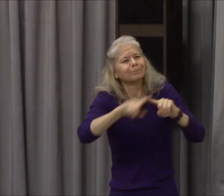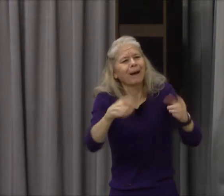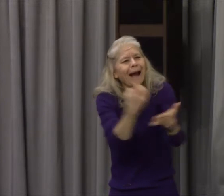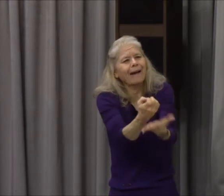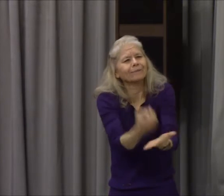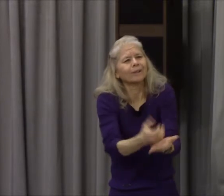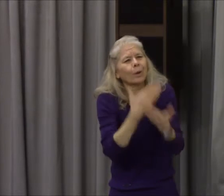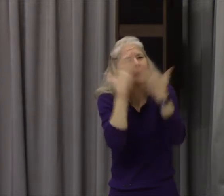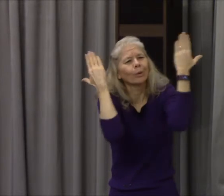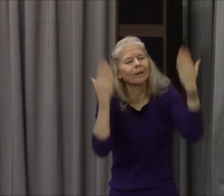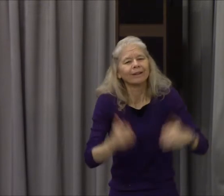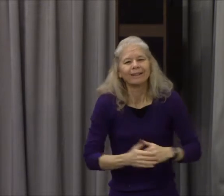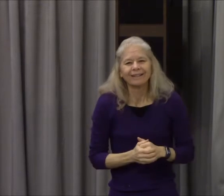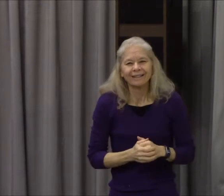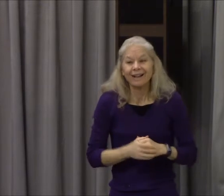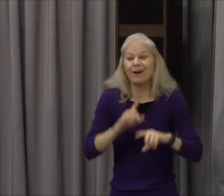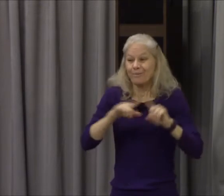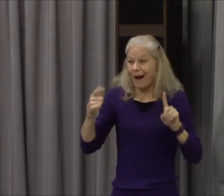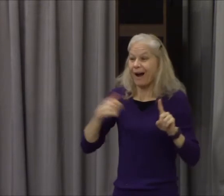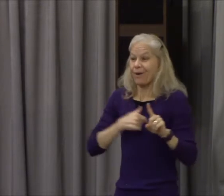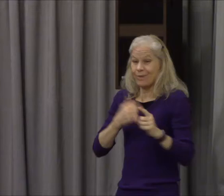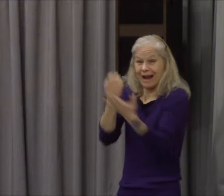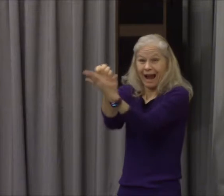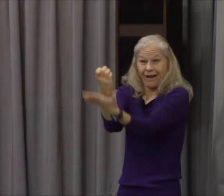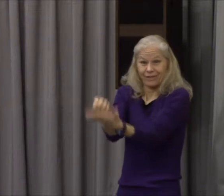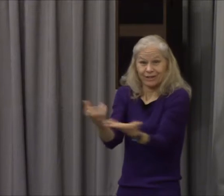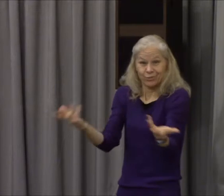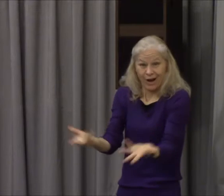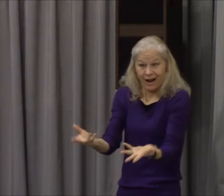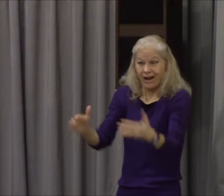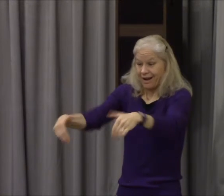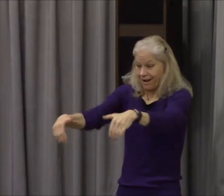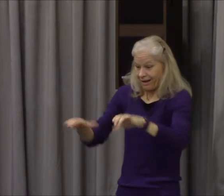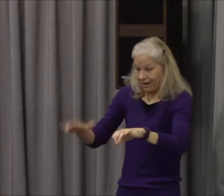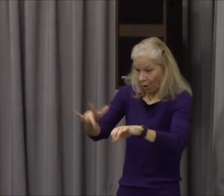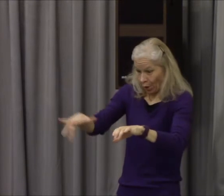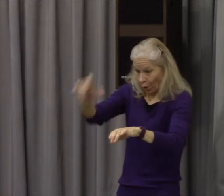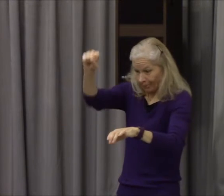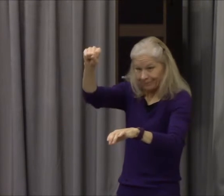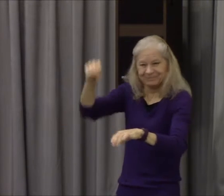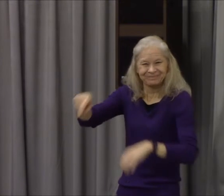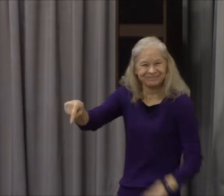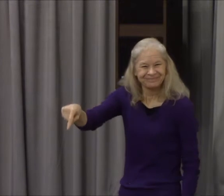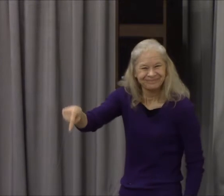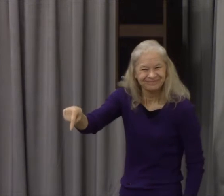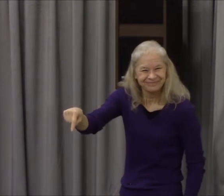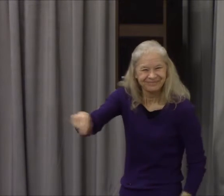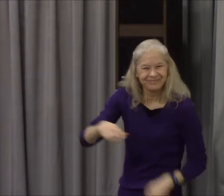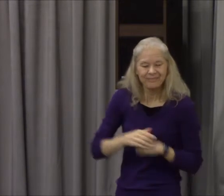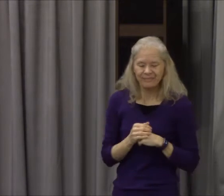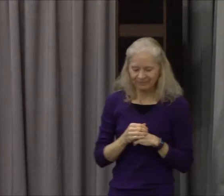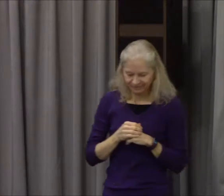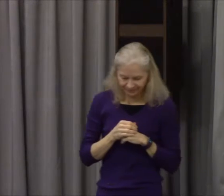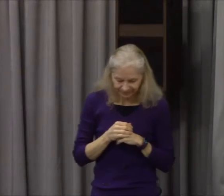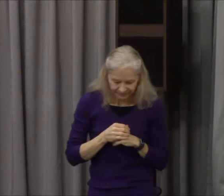He says, verse 6, but the righteousness of which is the faith speaketh on this wise. who shall ascend into heaven,